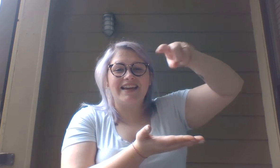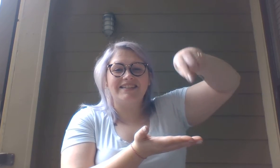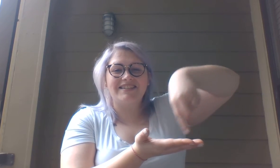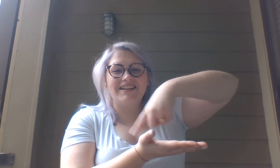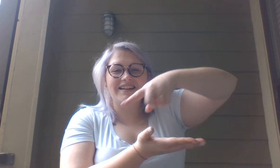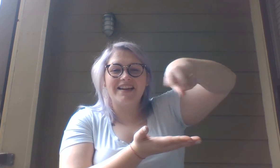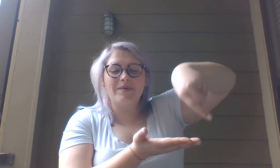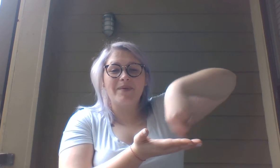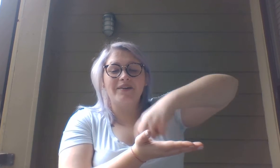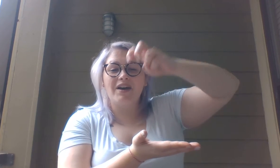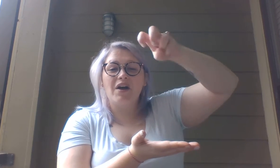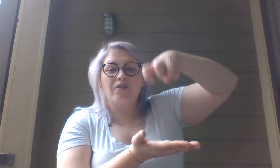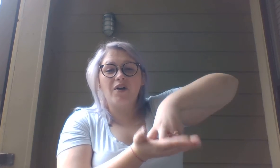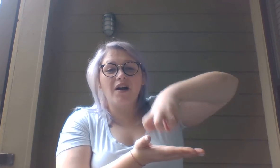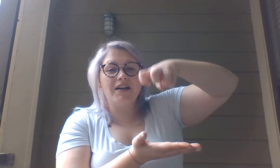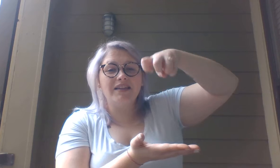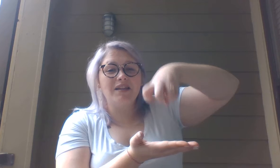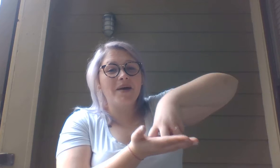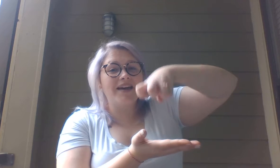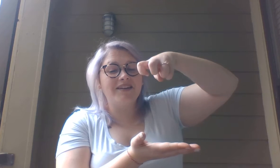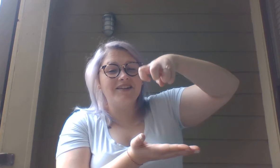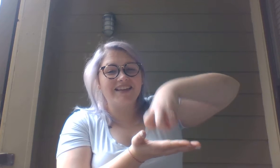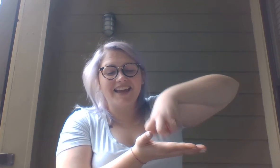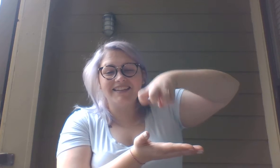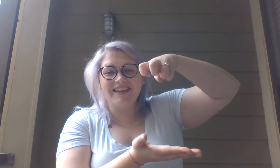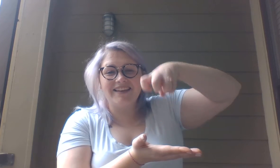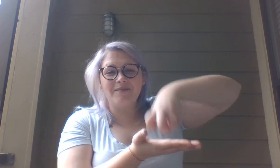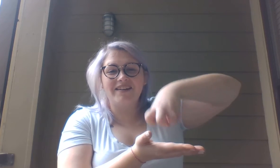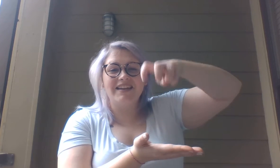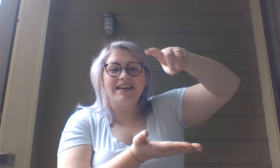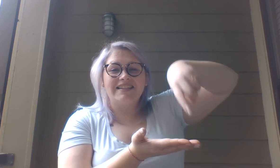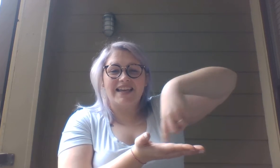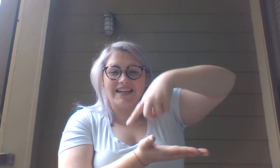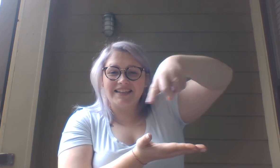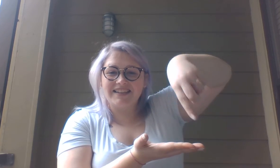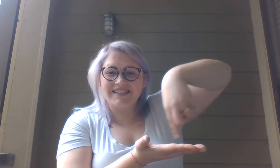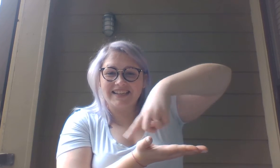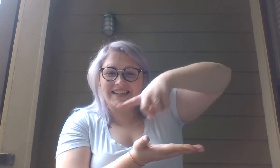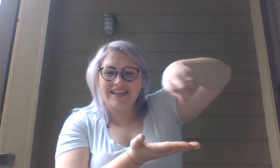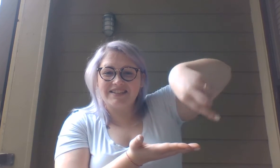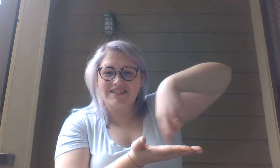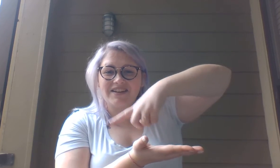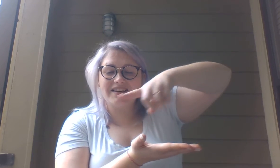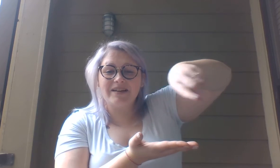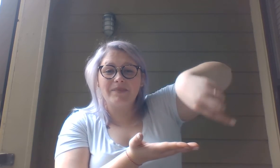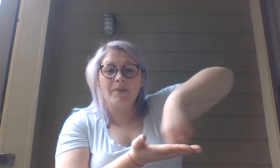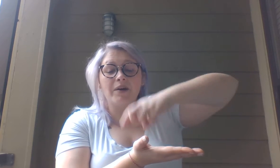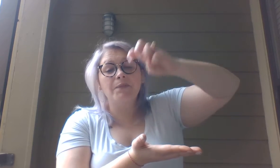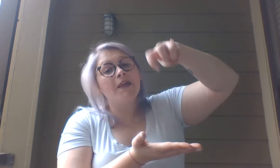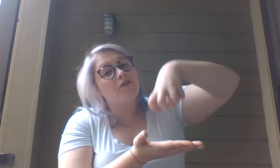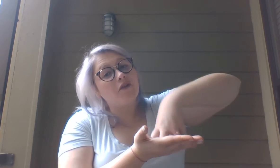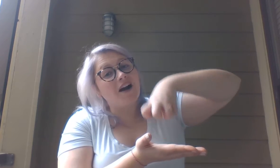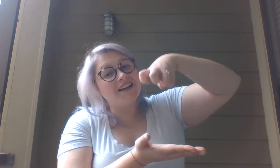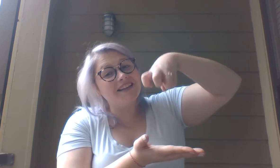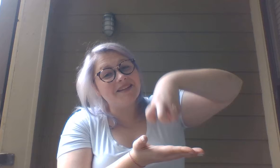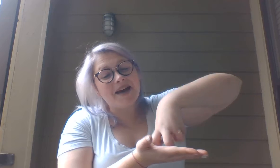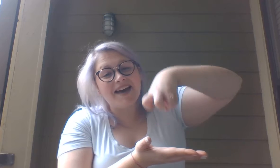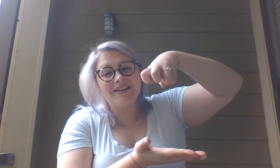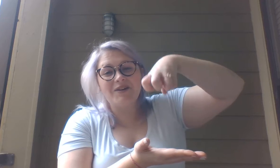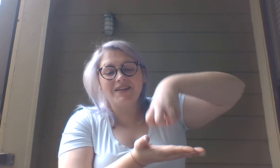and stir him about. Frog in the meadow, can't get him out. Take a little stick and stir him about. Frog in the meadow,